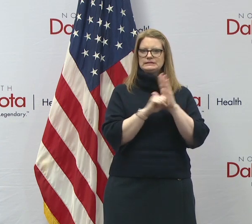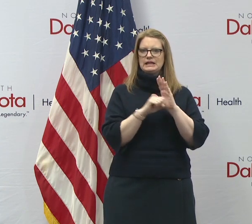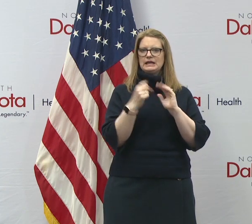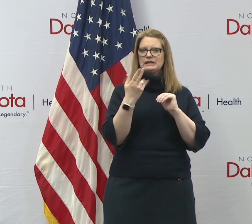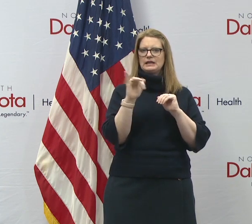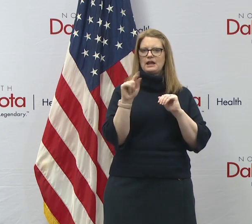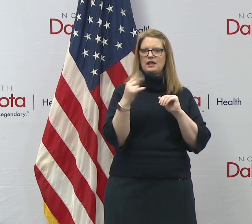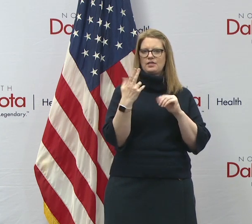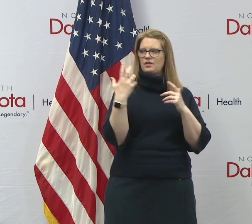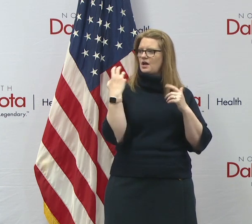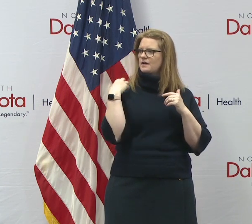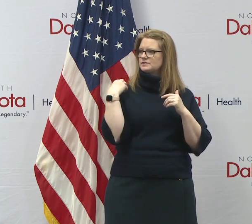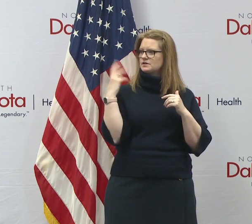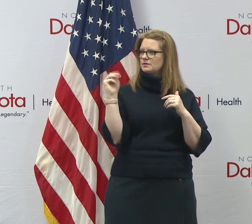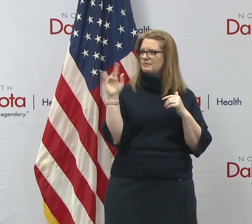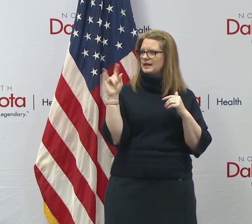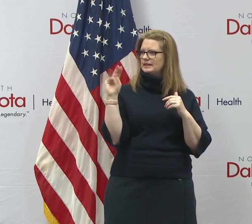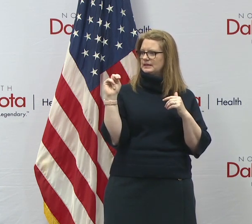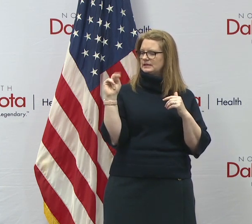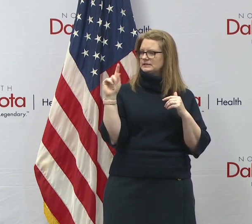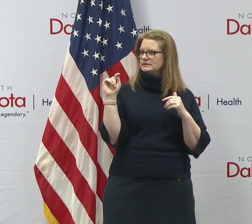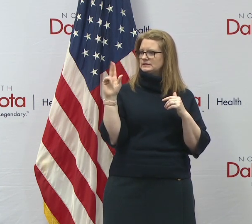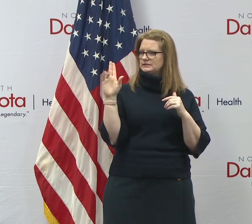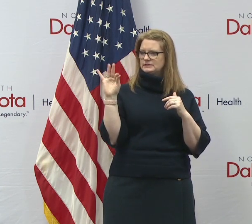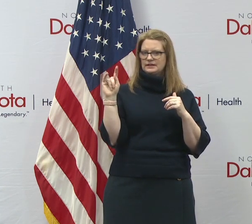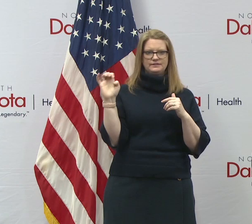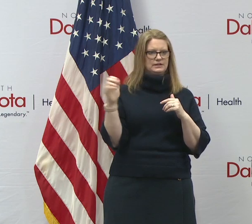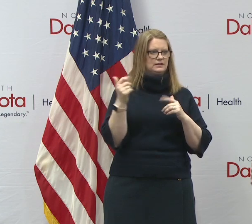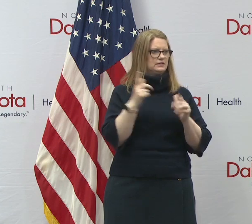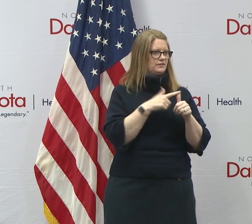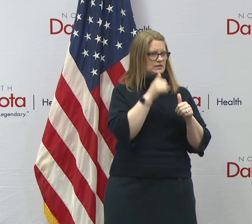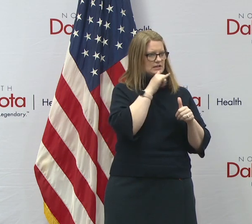Mylan Tufte is here and a first lady and myself.